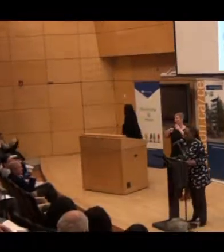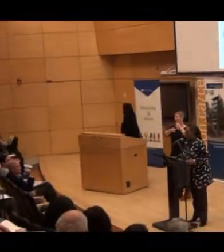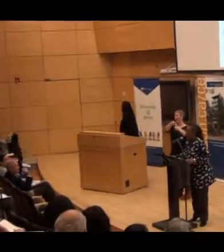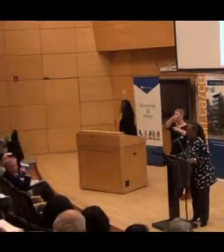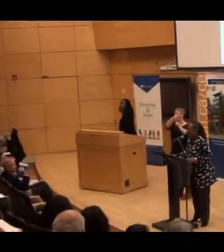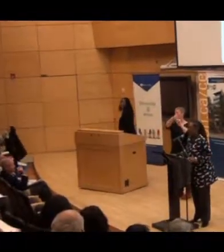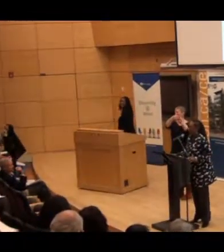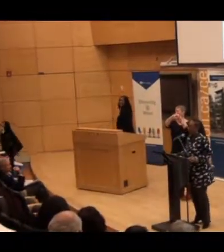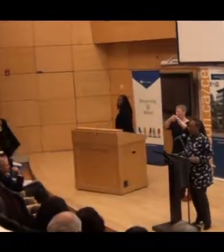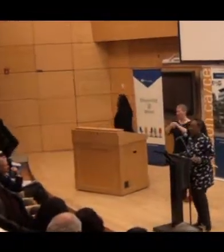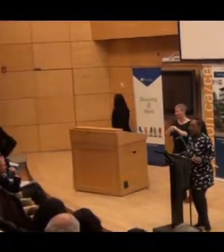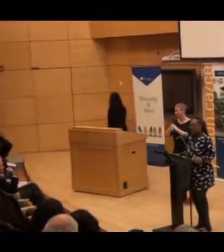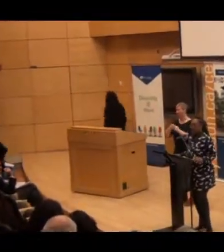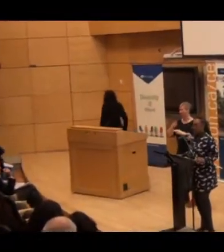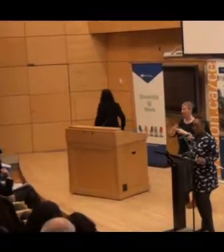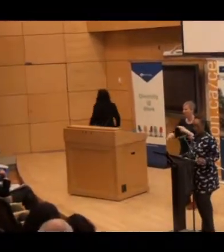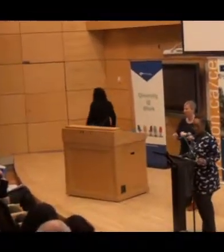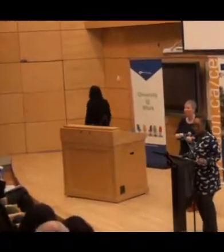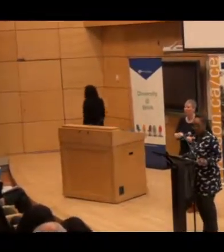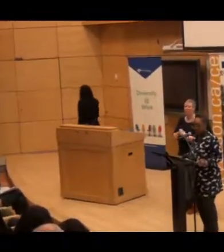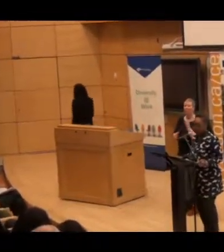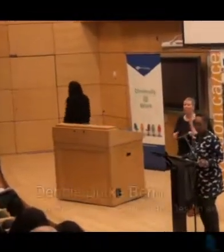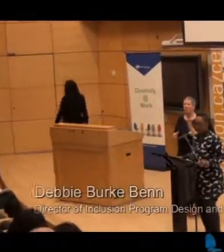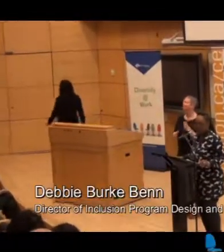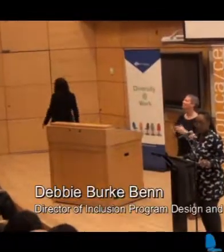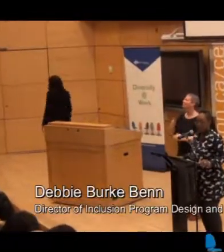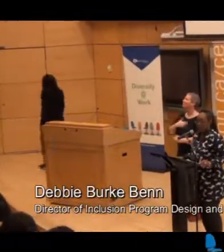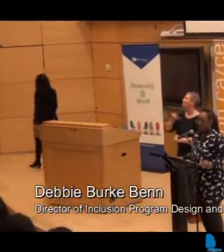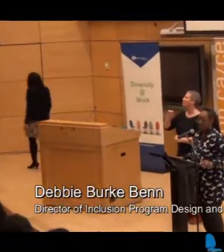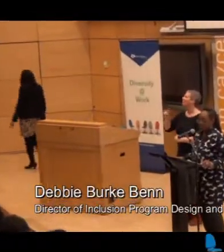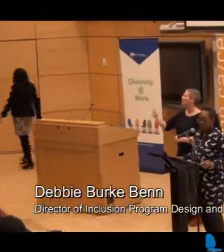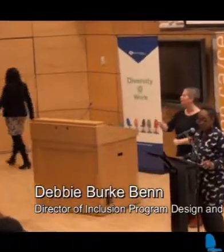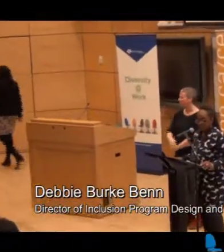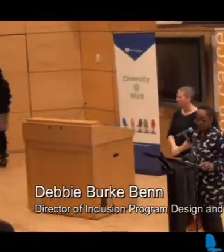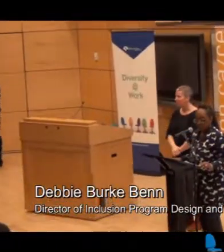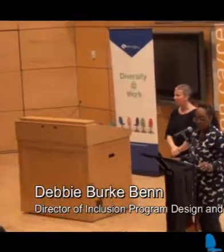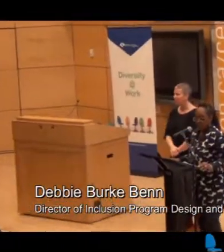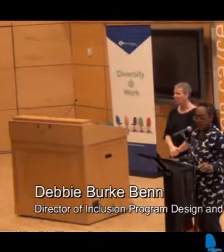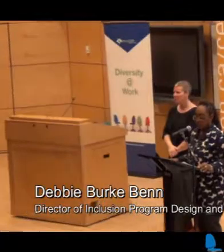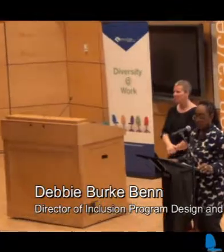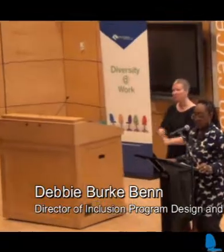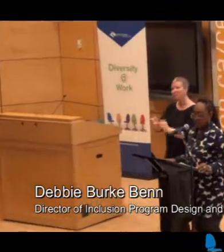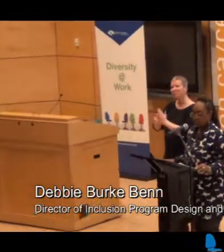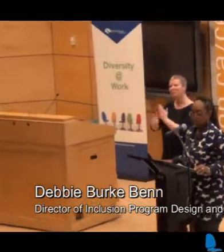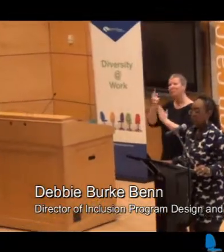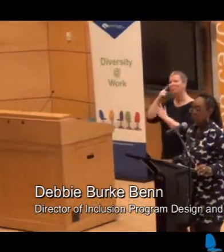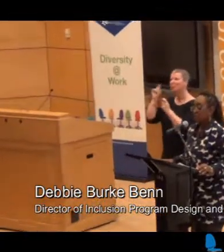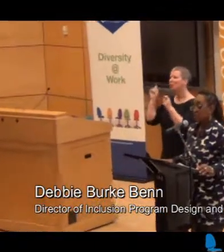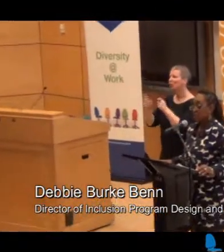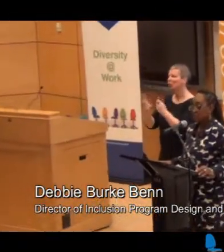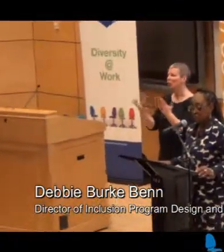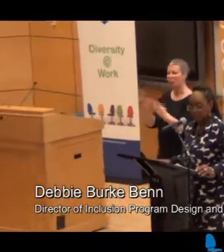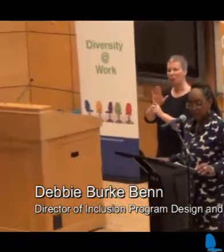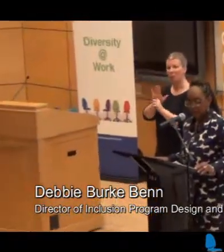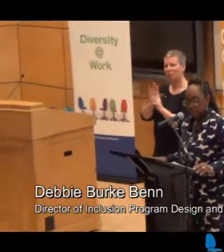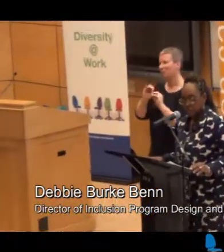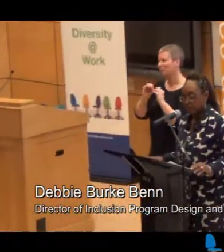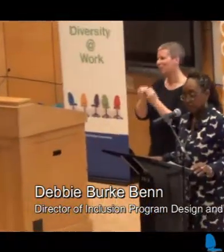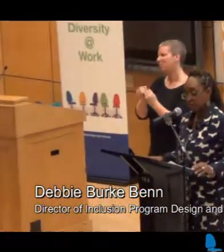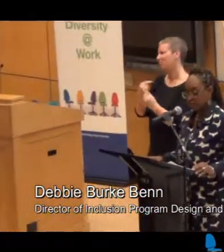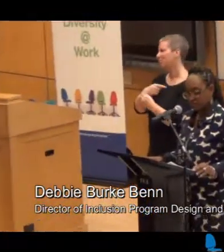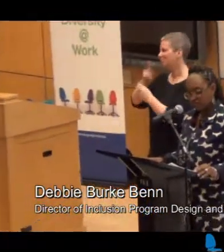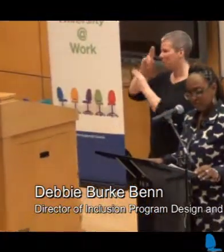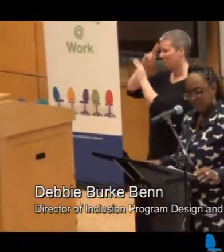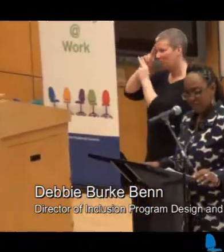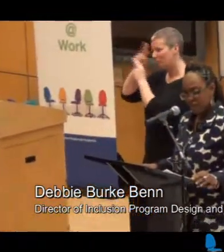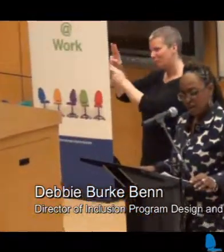It's a real pleasure to be here. Happy Thursday, everybody. Skills for Change is an organization for which I have great admiration.